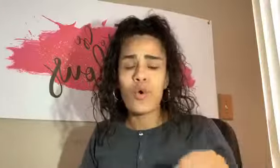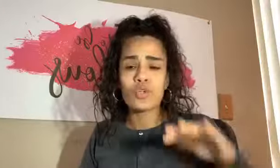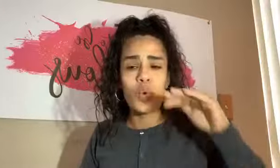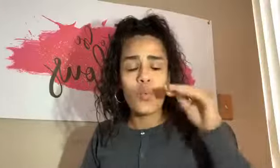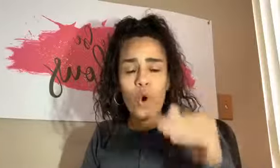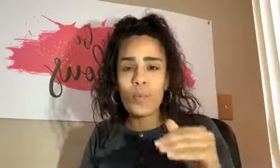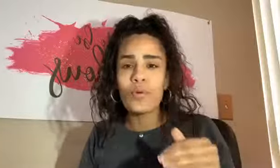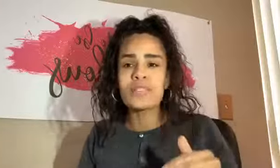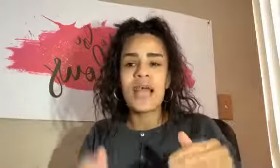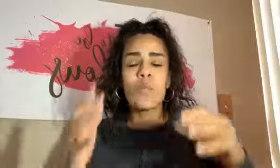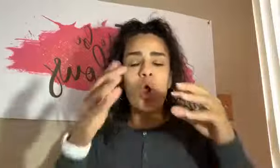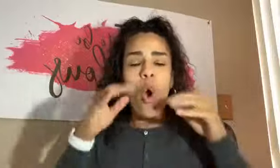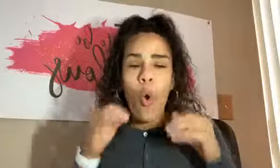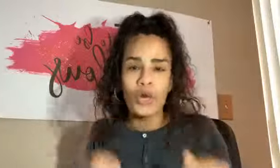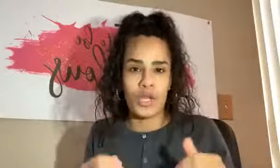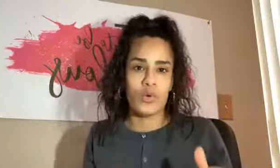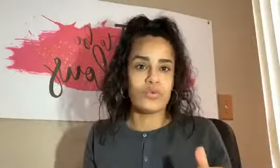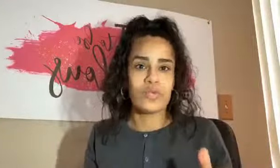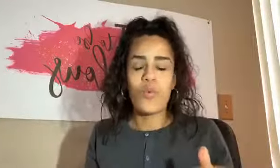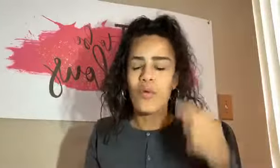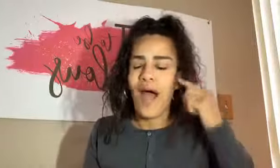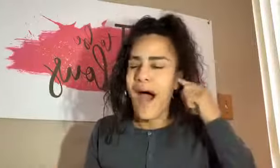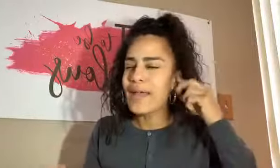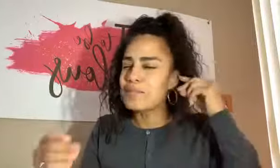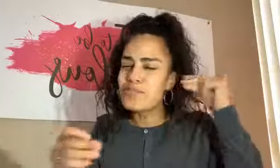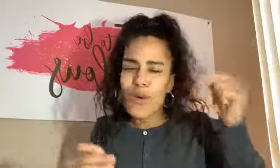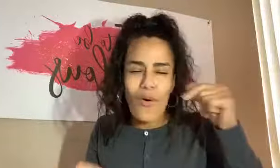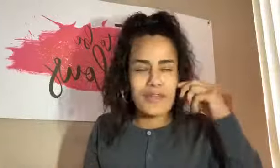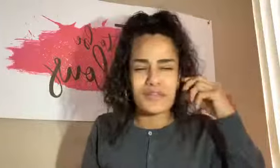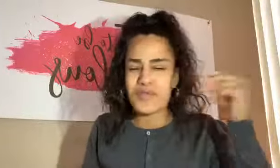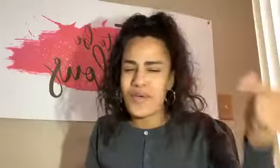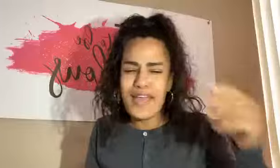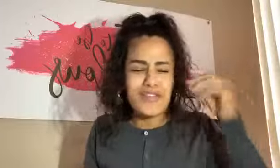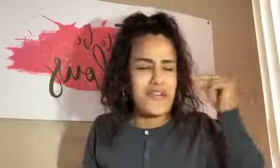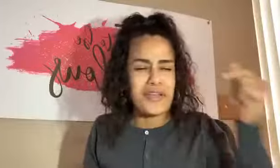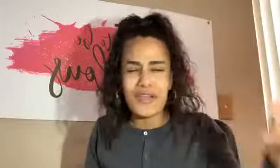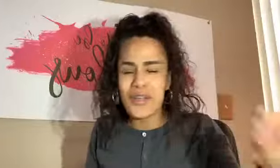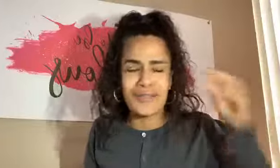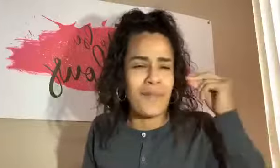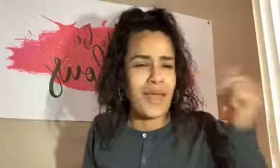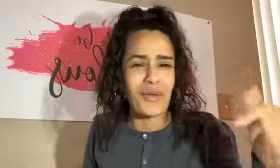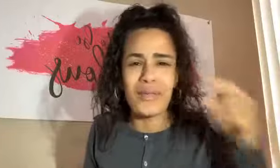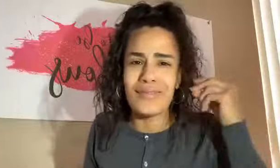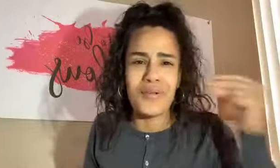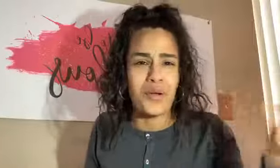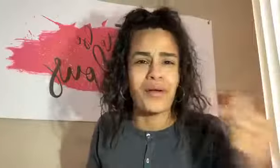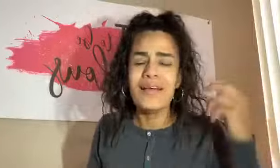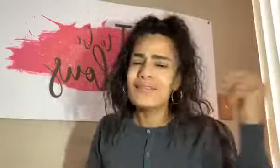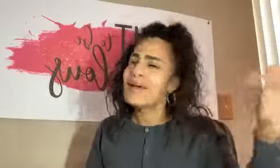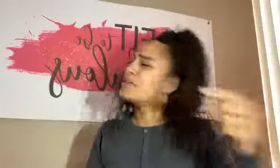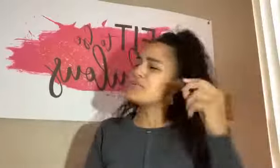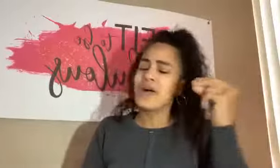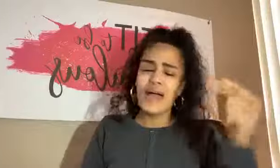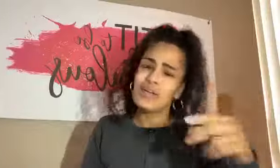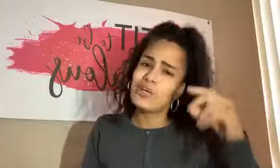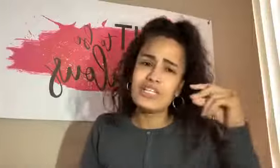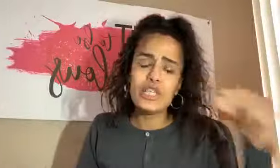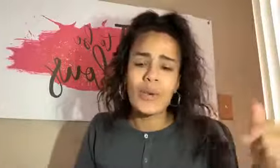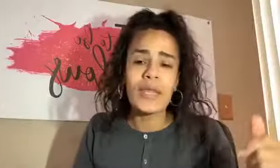course with workbooks and with audios. Where I am talking to you in your ear. Yes, I'm that crazy girl telling you, go ahead, you can do it.